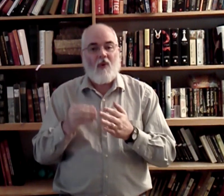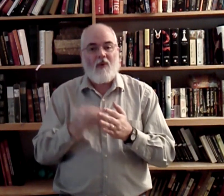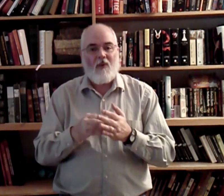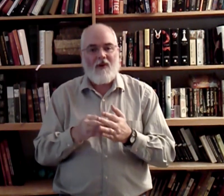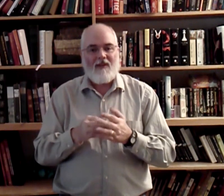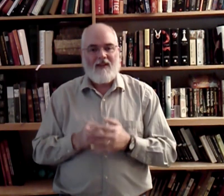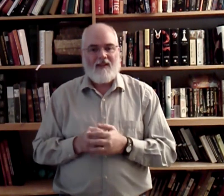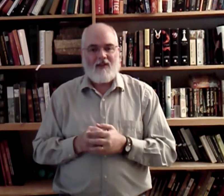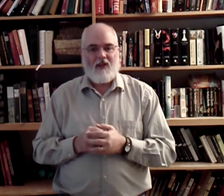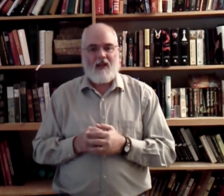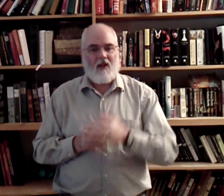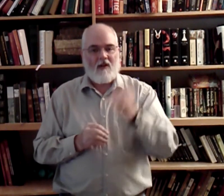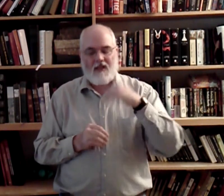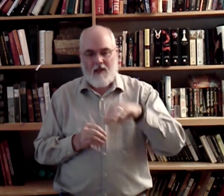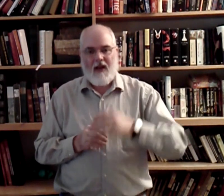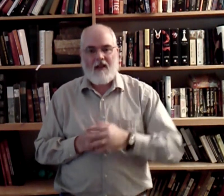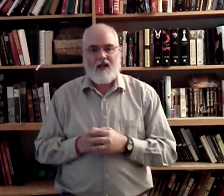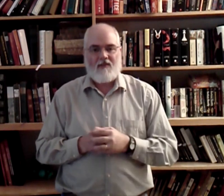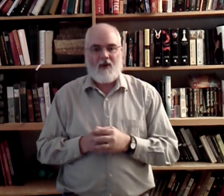'er and o'er. Okay? So I'm going to skip down to the next verse.